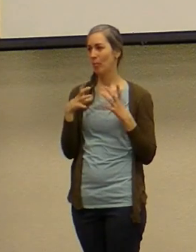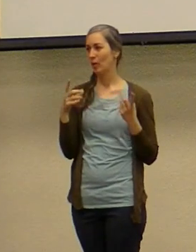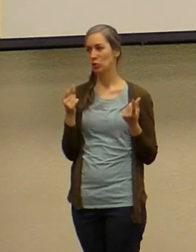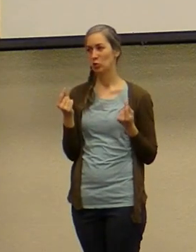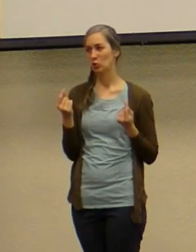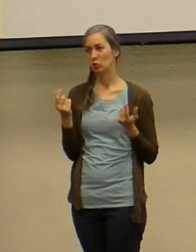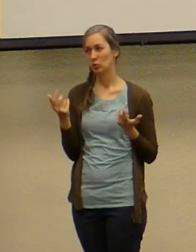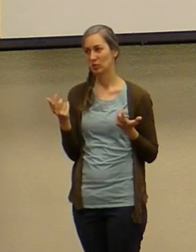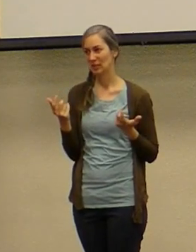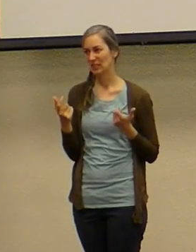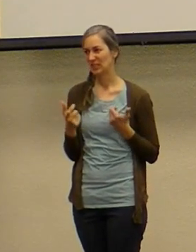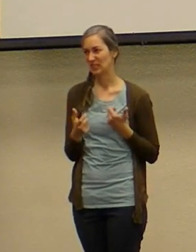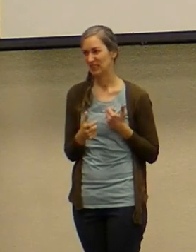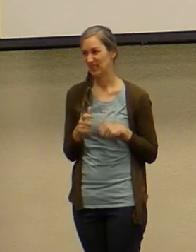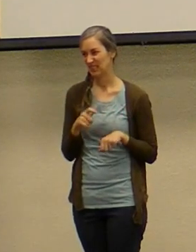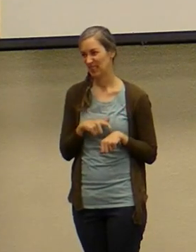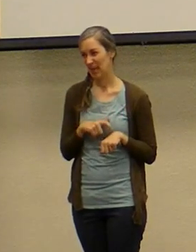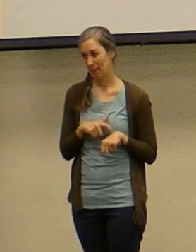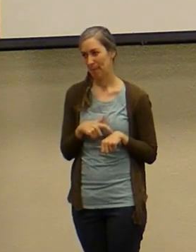that it's time